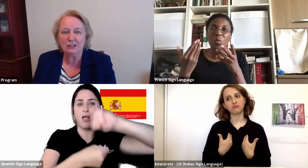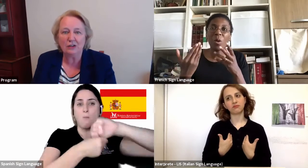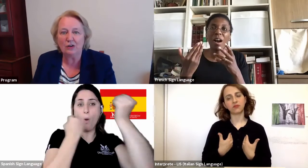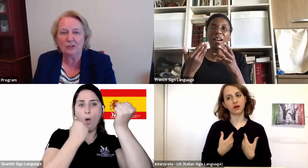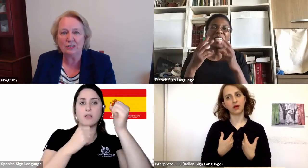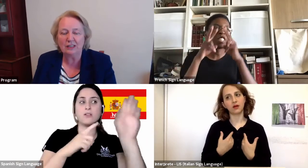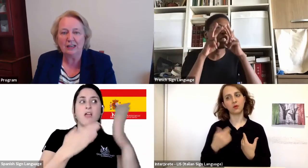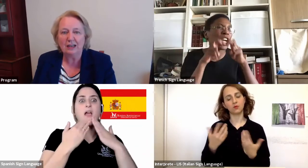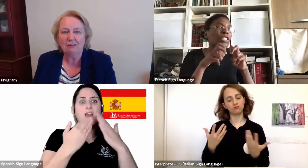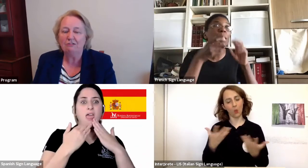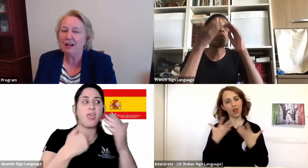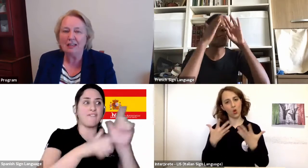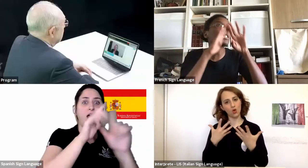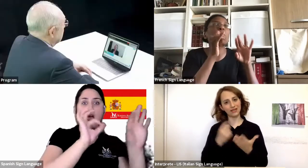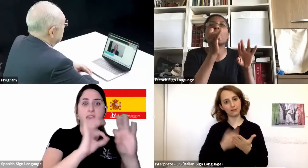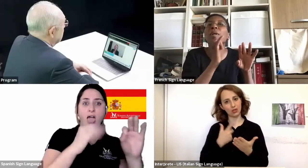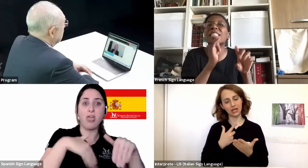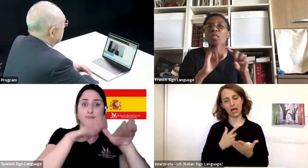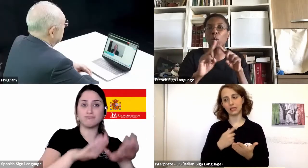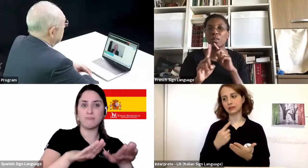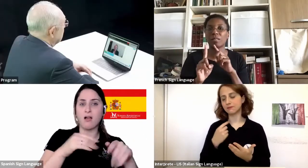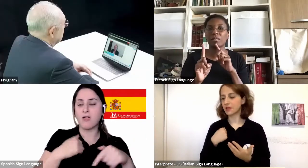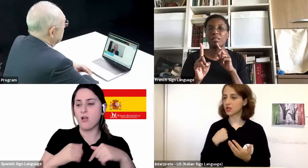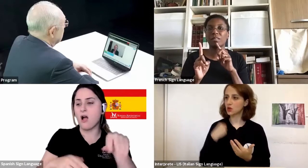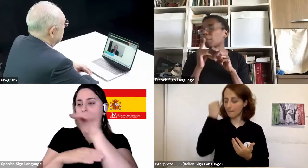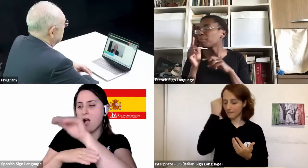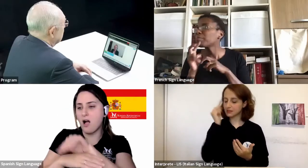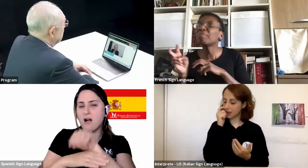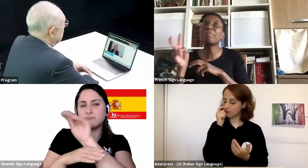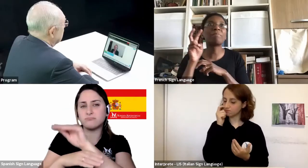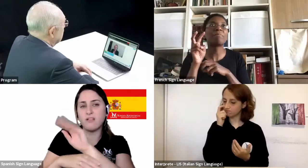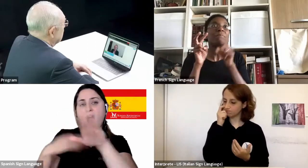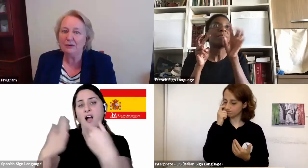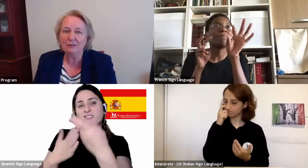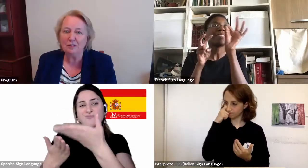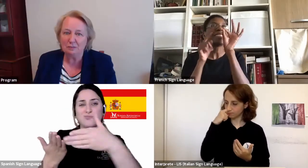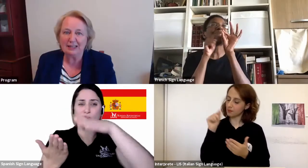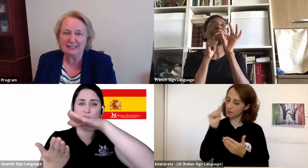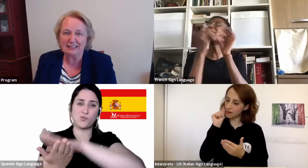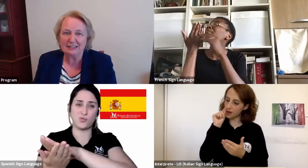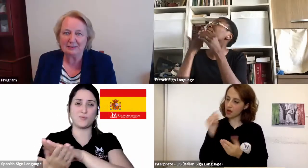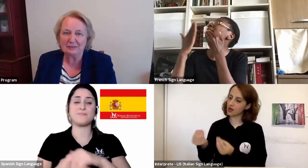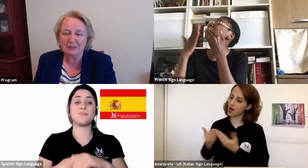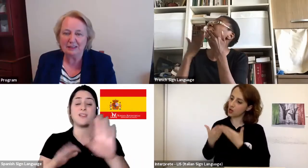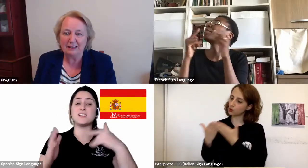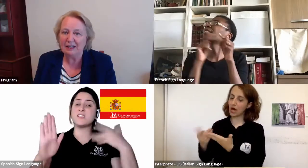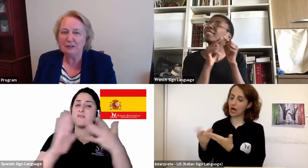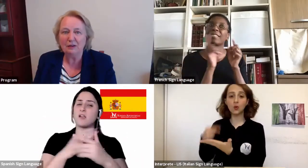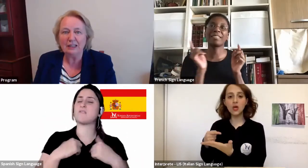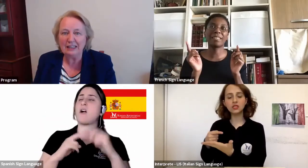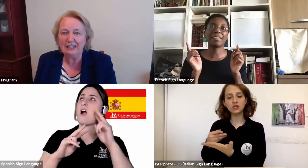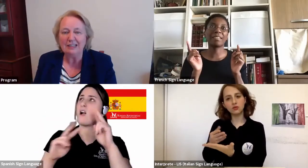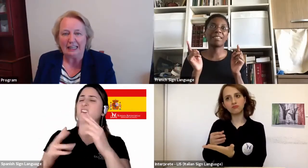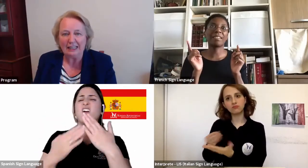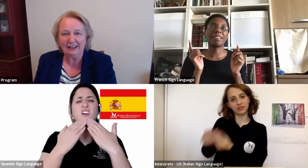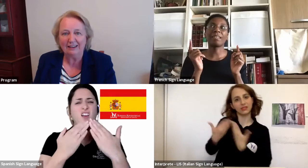giving it to God, recognising the presence of God and looking for the blessings. And you